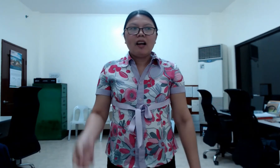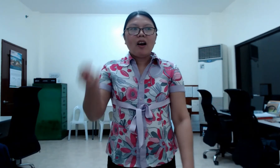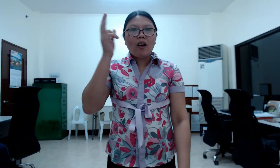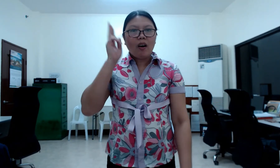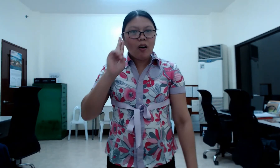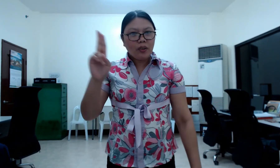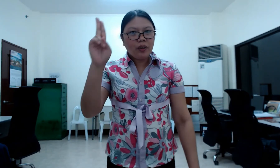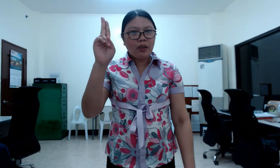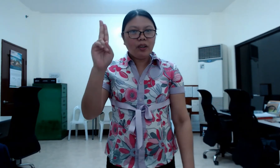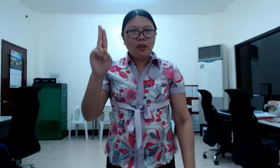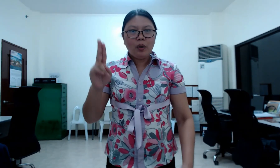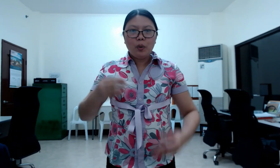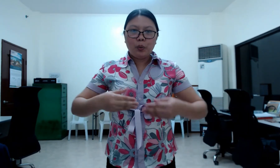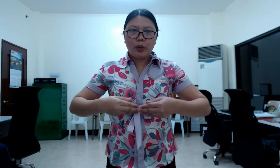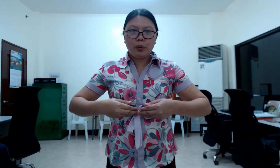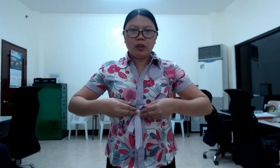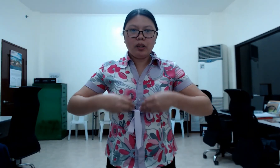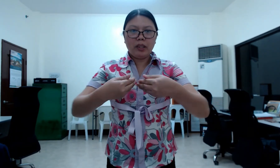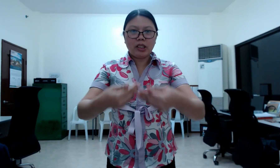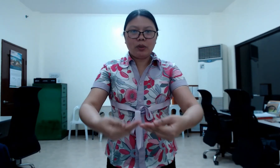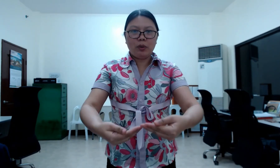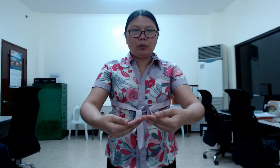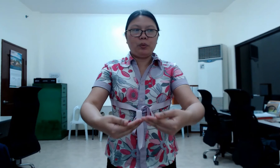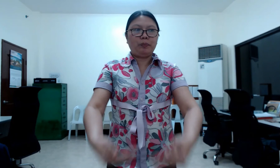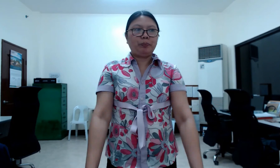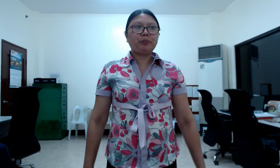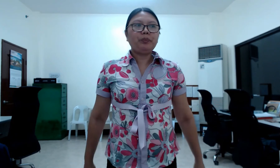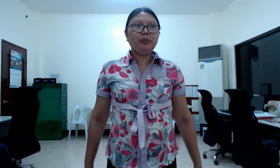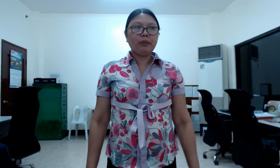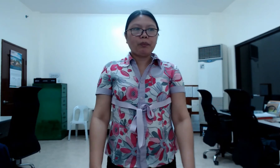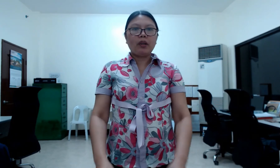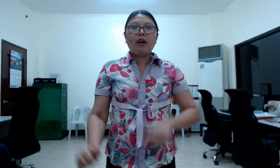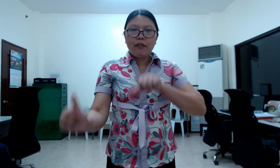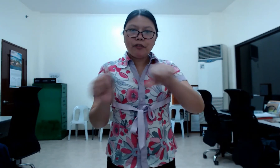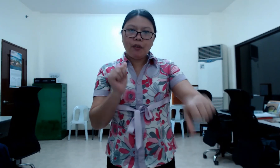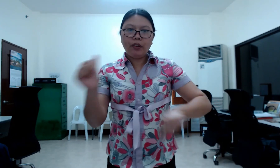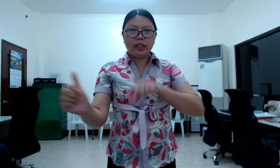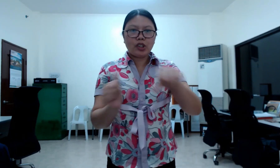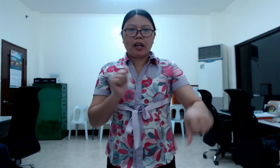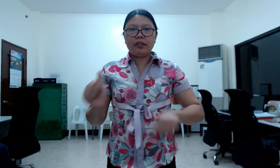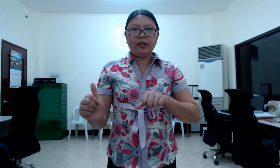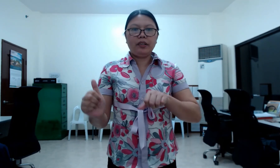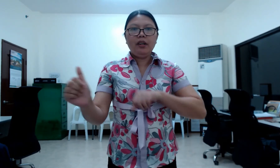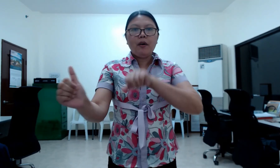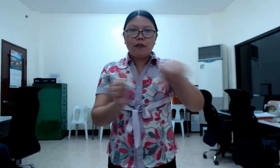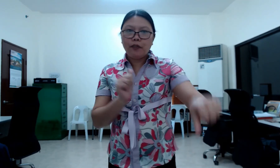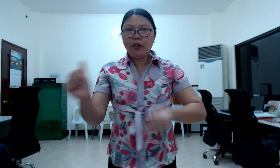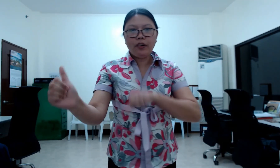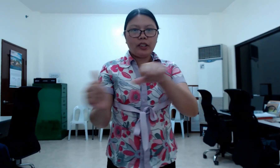Honor. We will bestow. For each other. For each